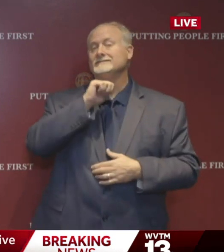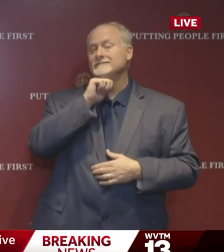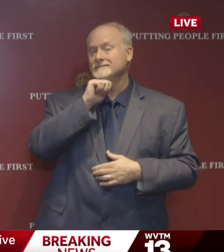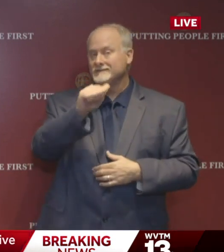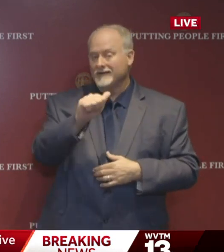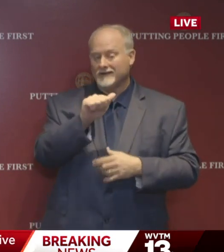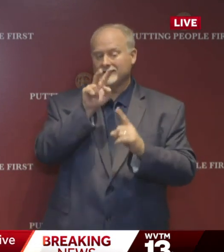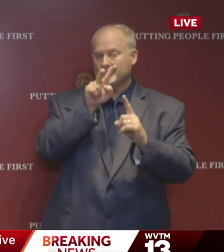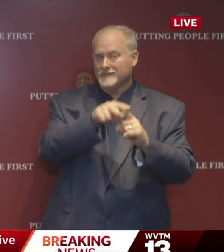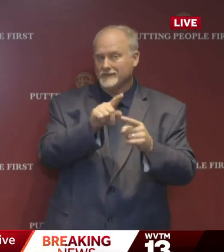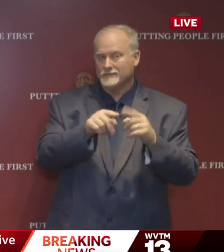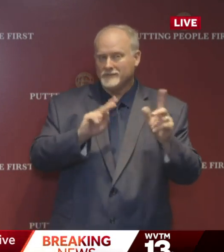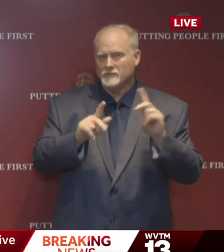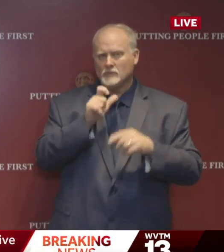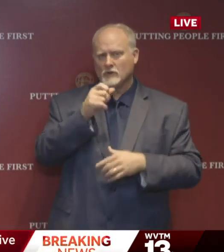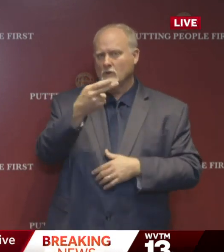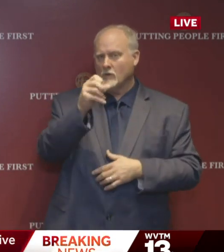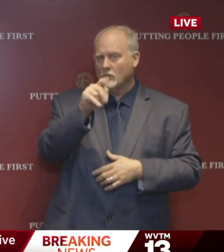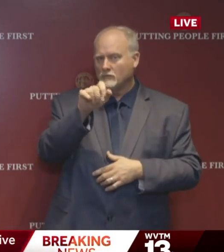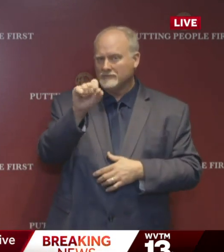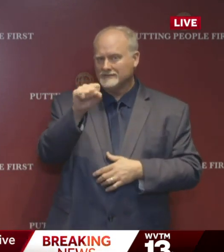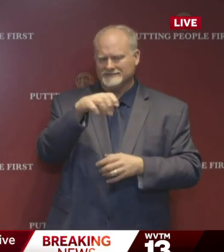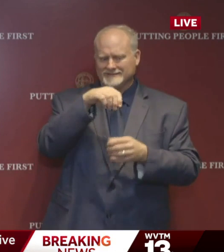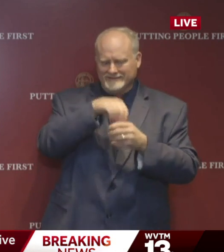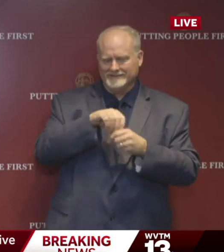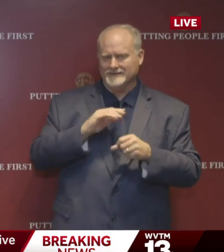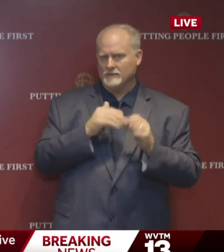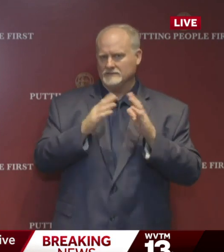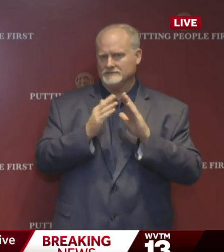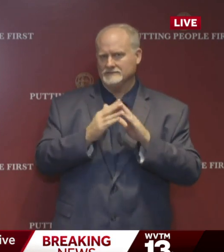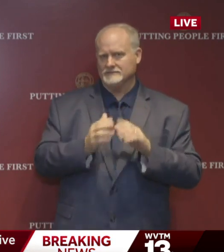experiencing homelessness within the city.